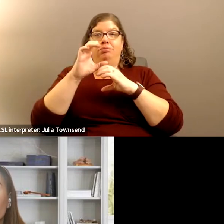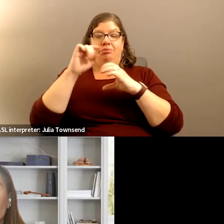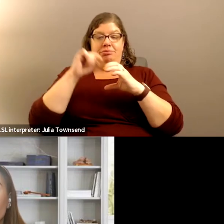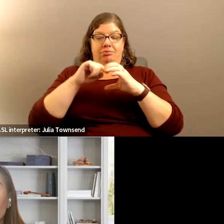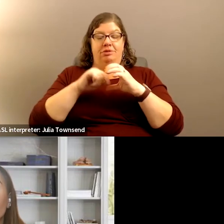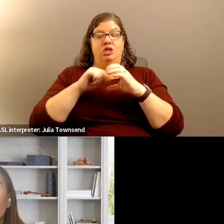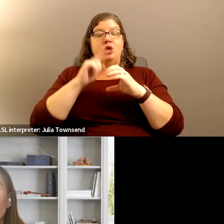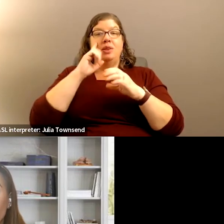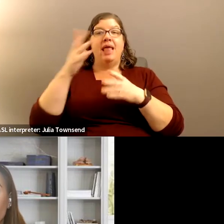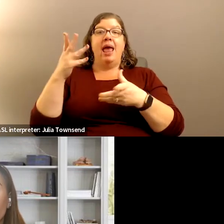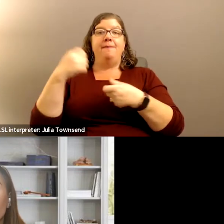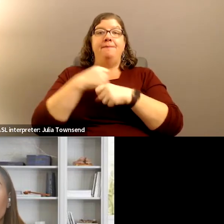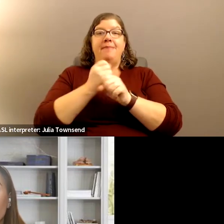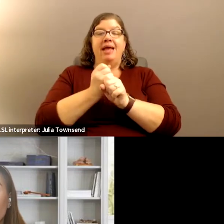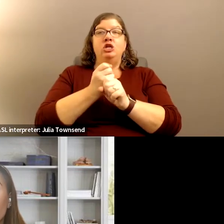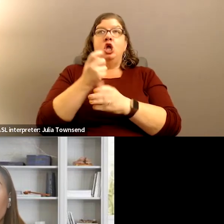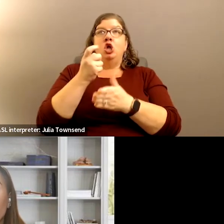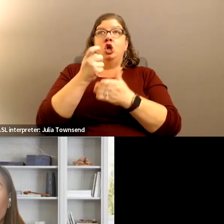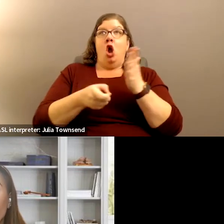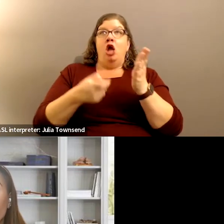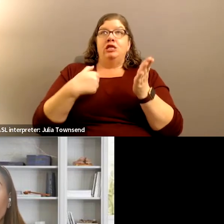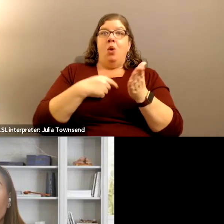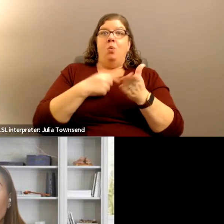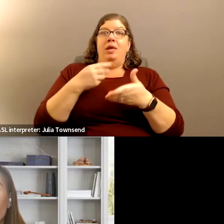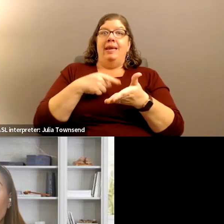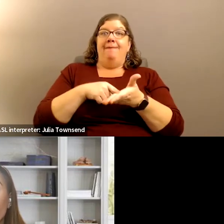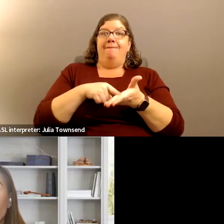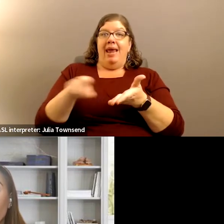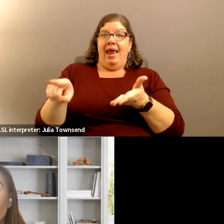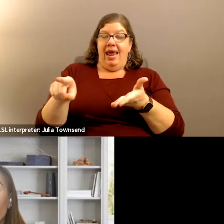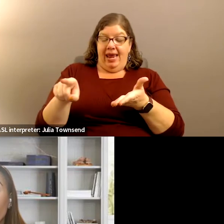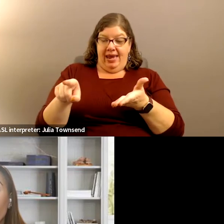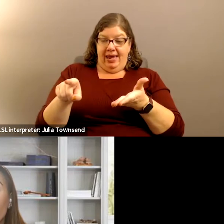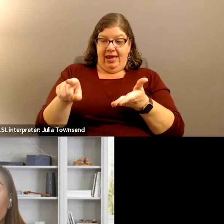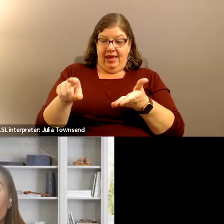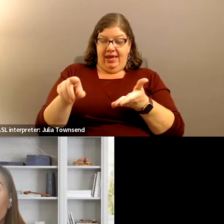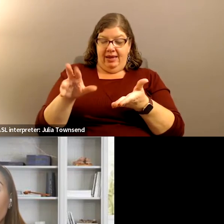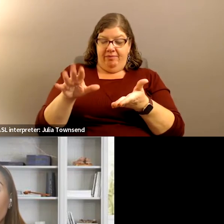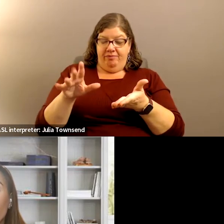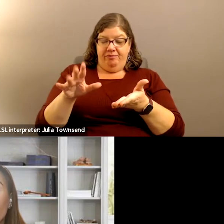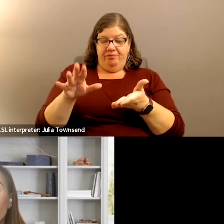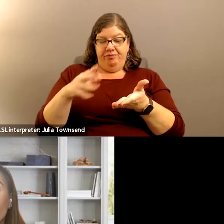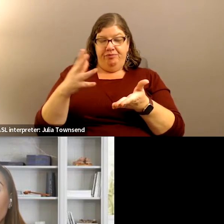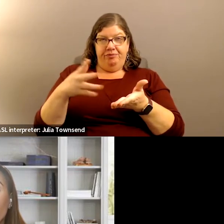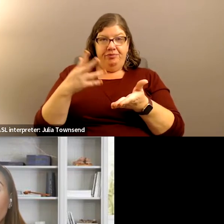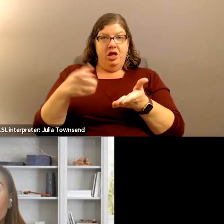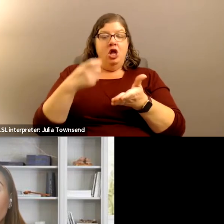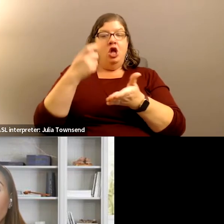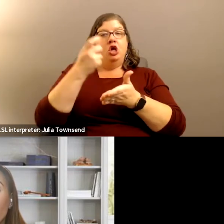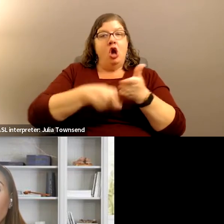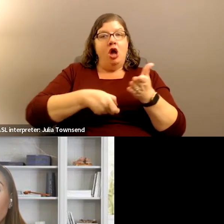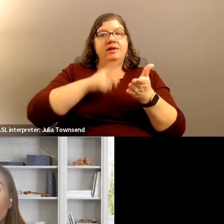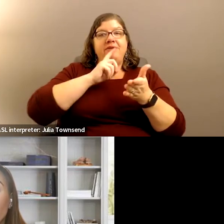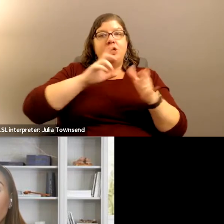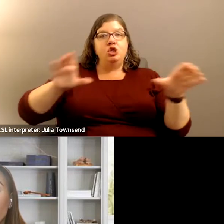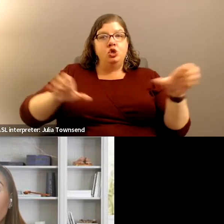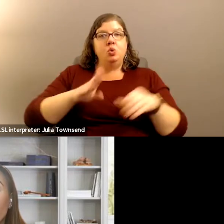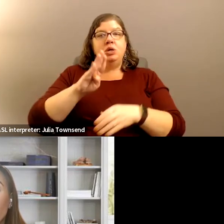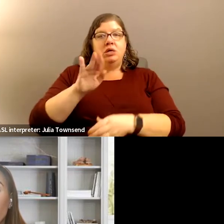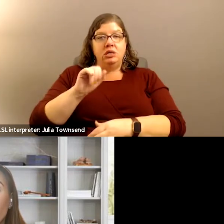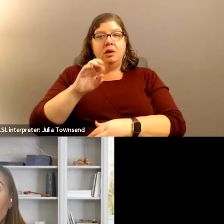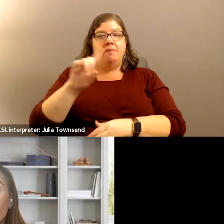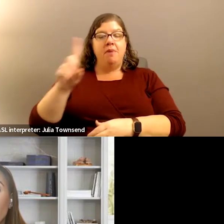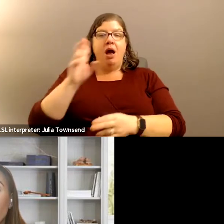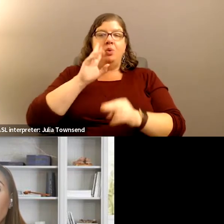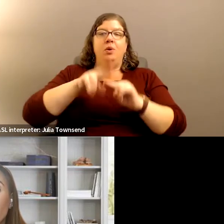cost of – that we have to pay in just the cost of actually doing the bond